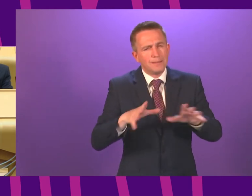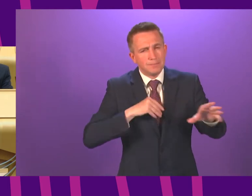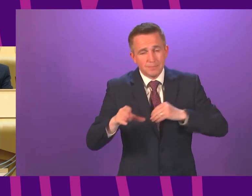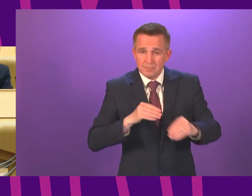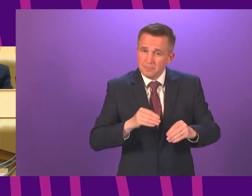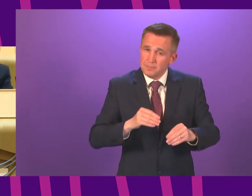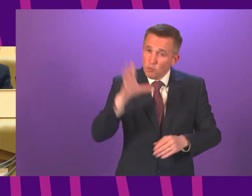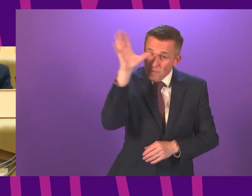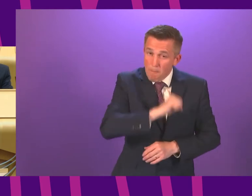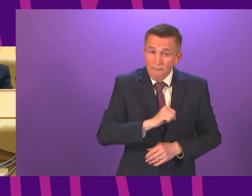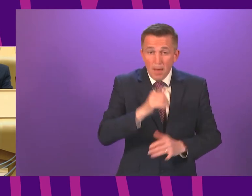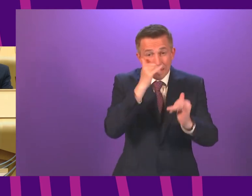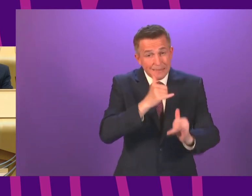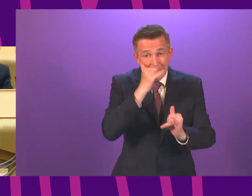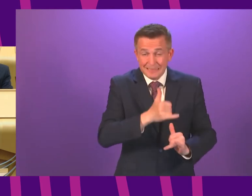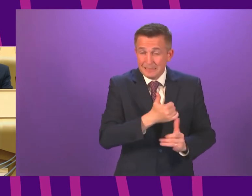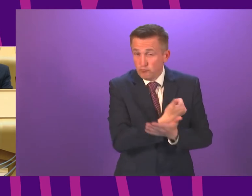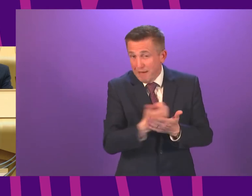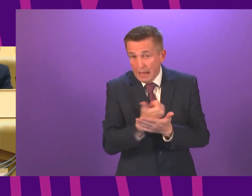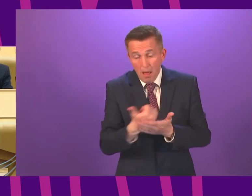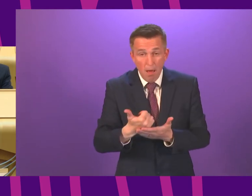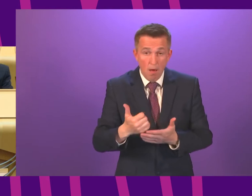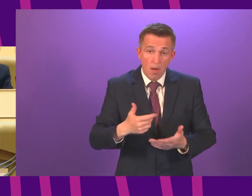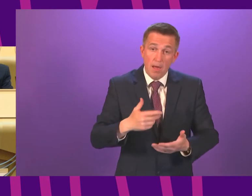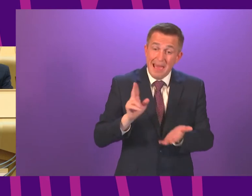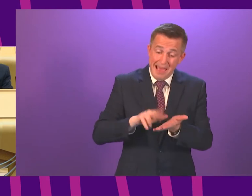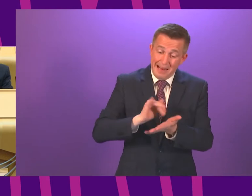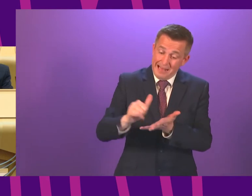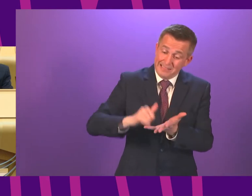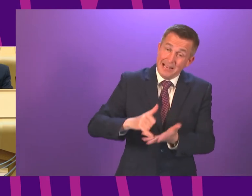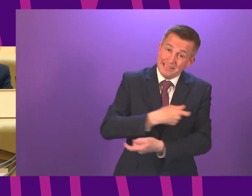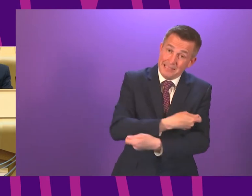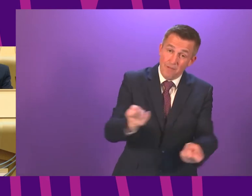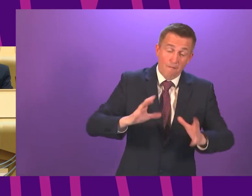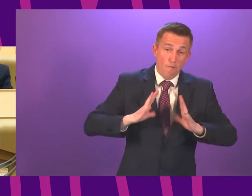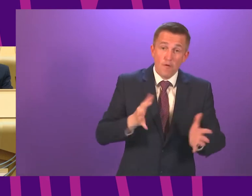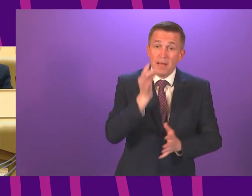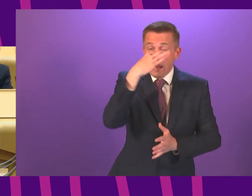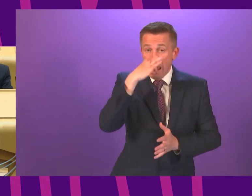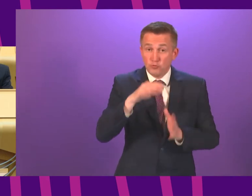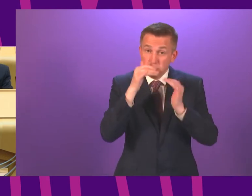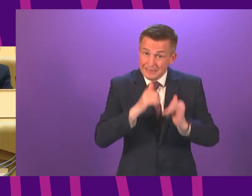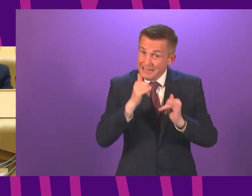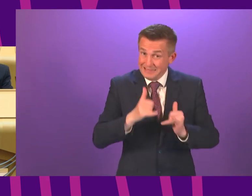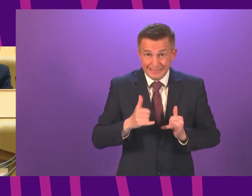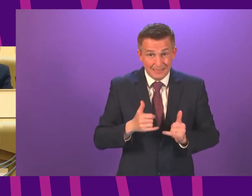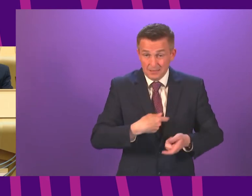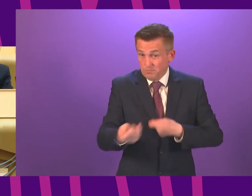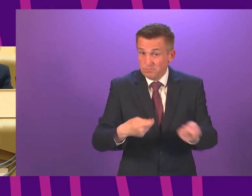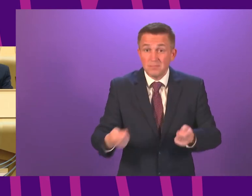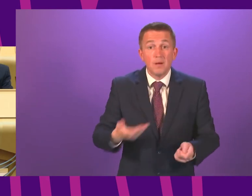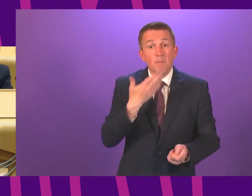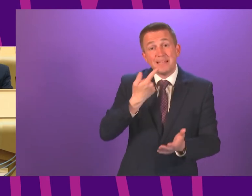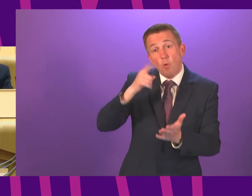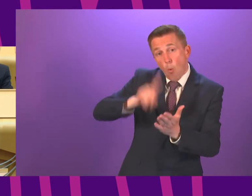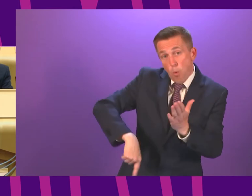tested regularly. Free lateral flow tests are available through the NHS Inform website. I would encourage again everyone to order these